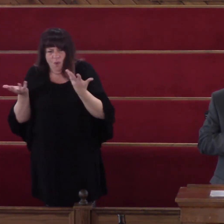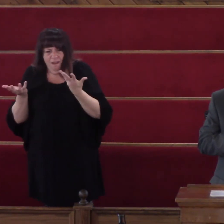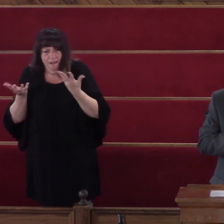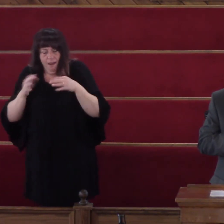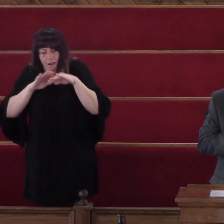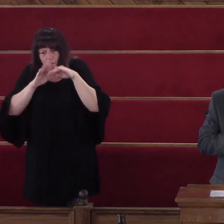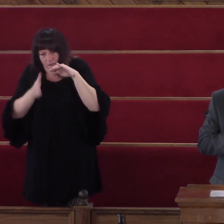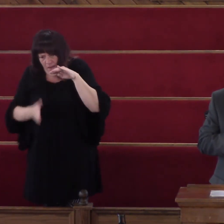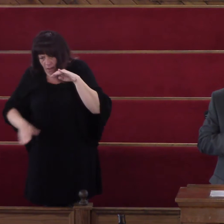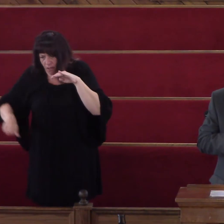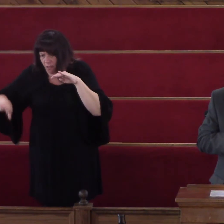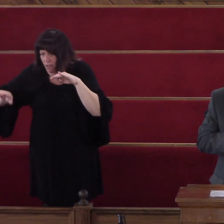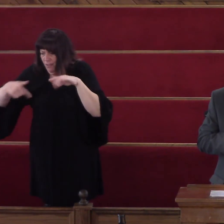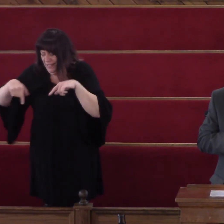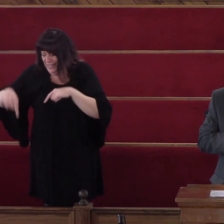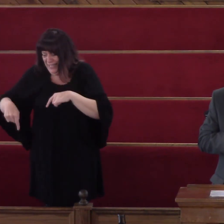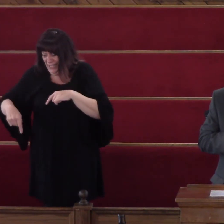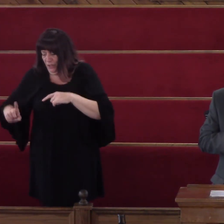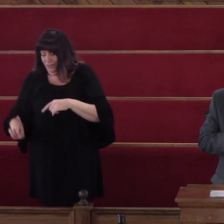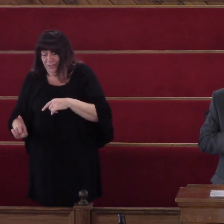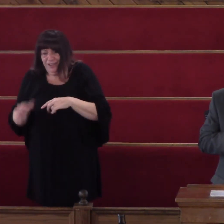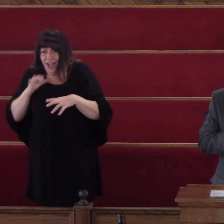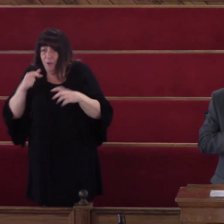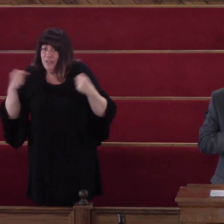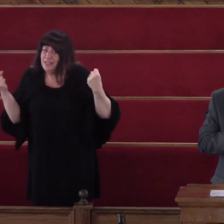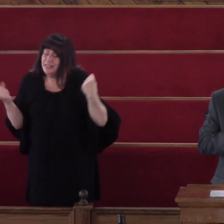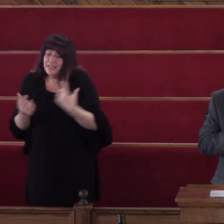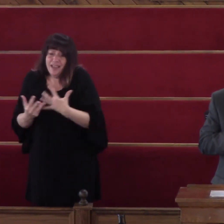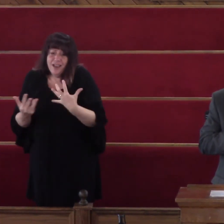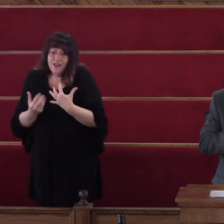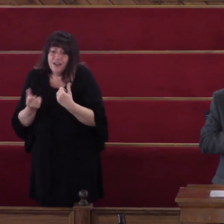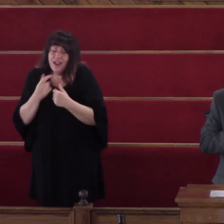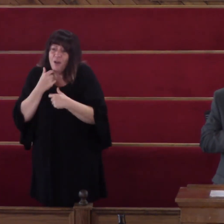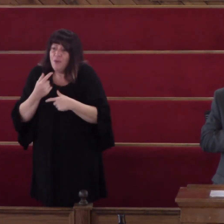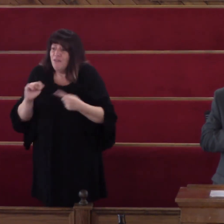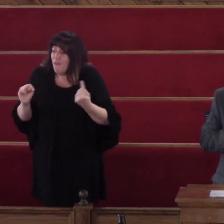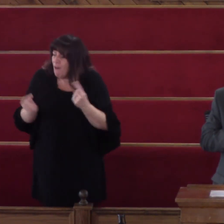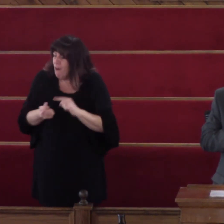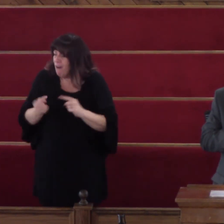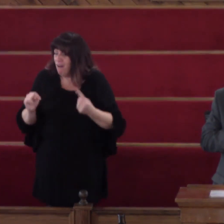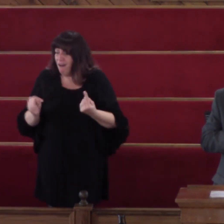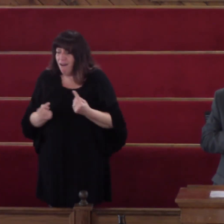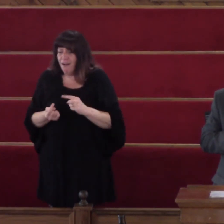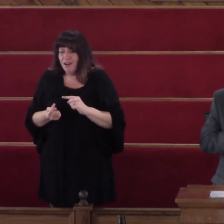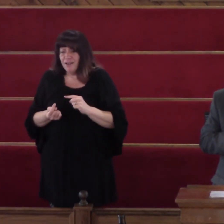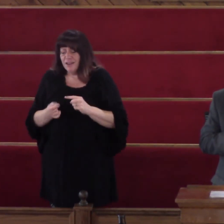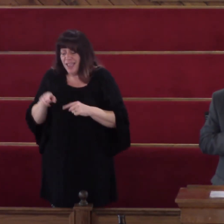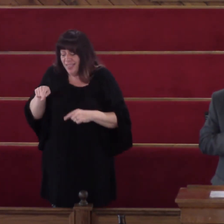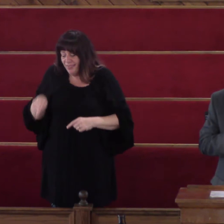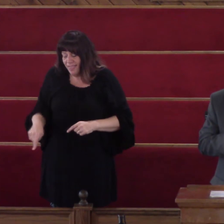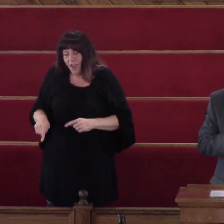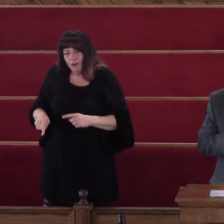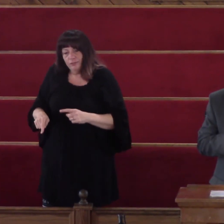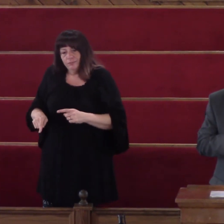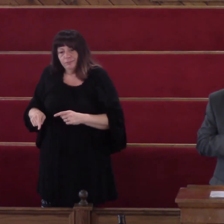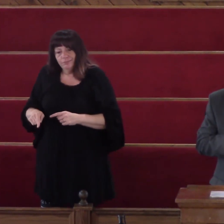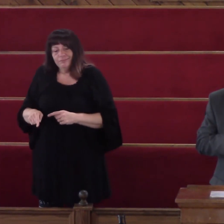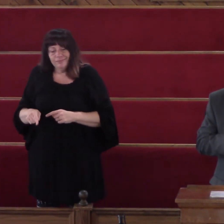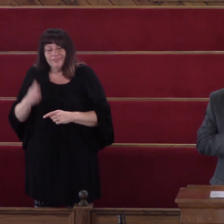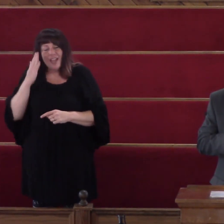And pain It was there I came To know my God God enough